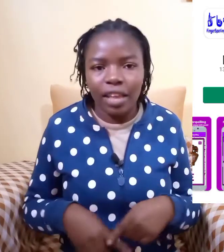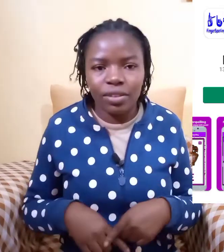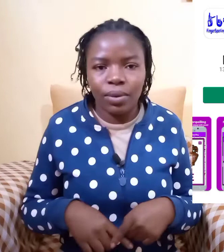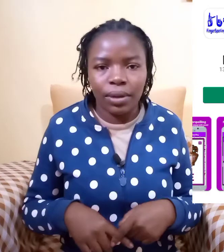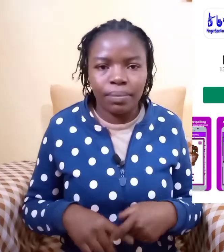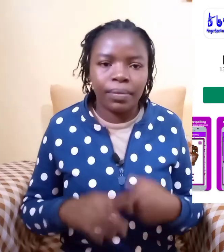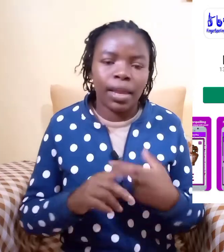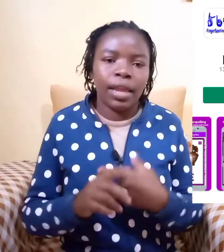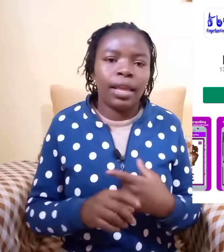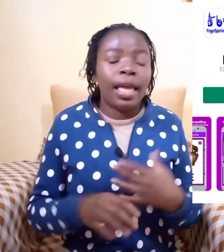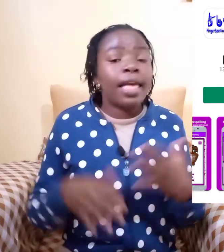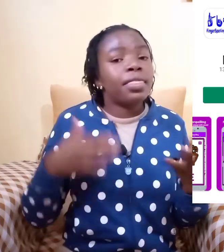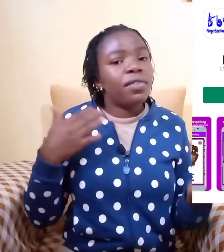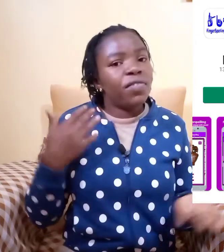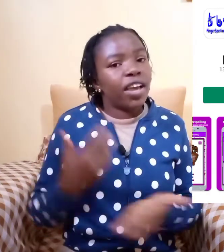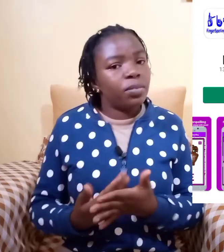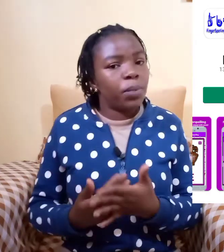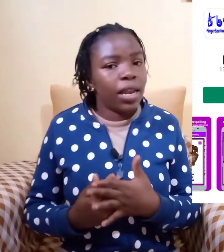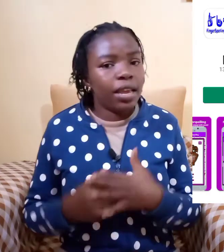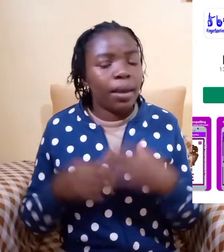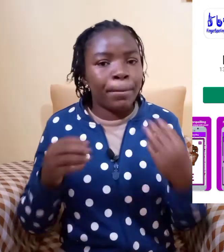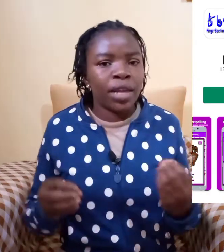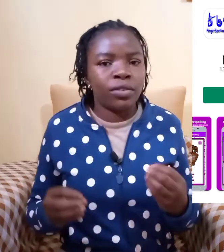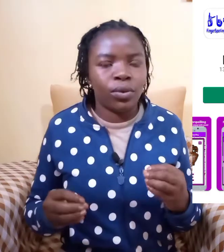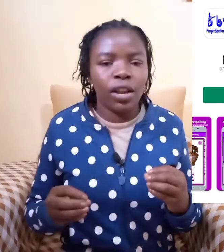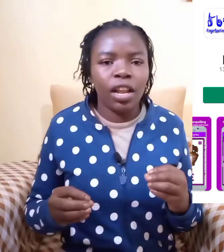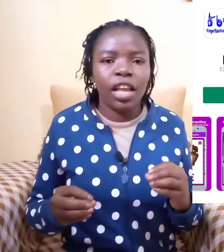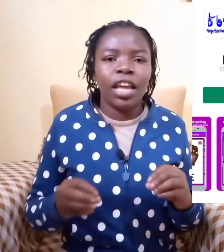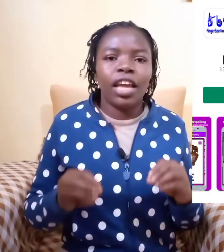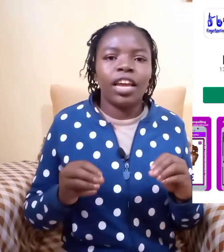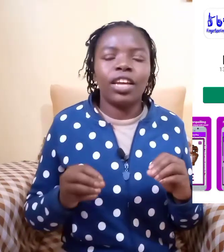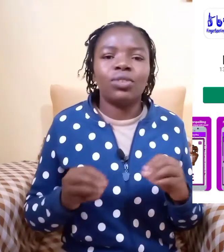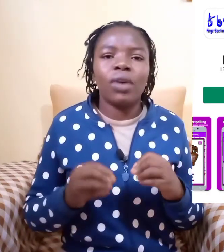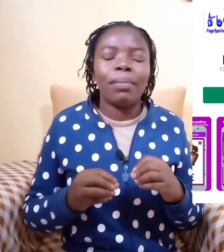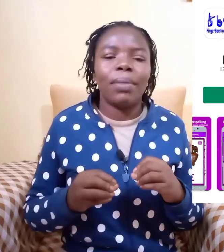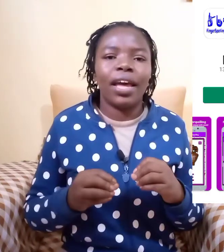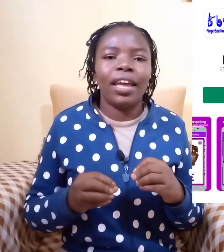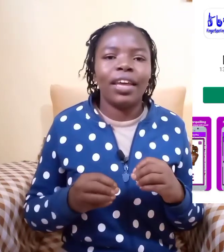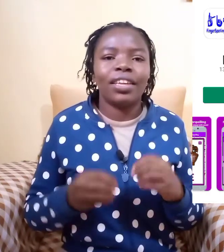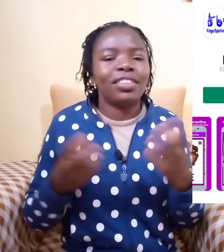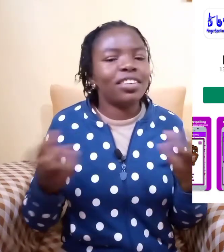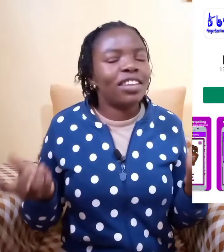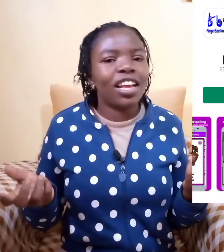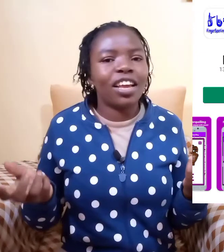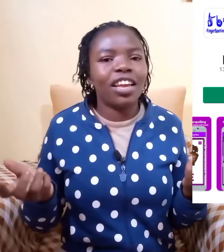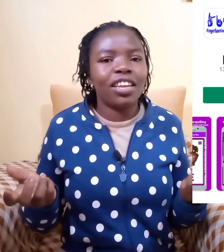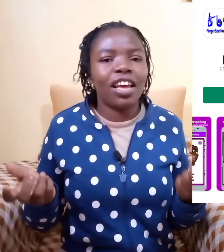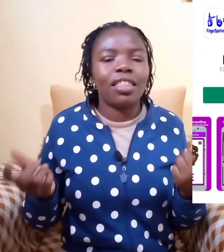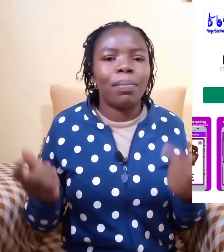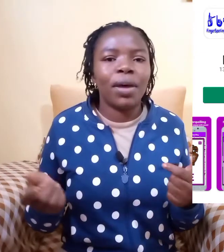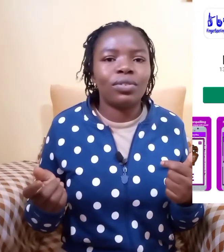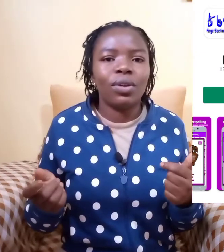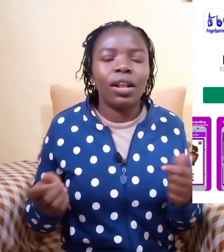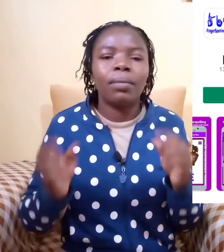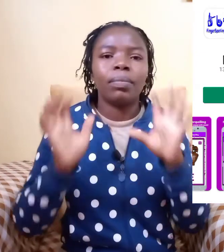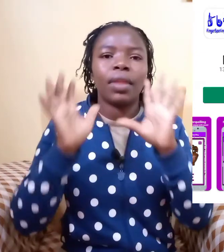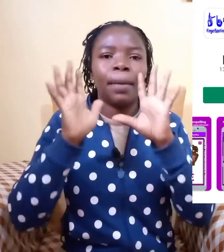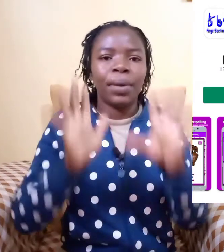last one the fingerspelling puzzle is whereby just like any other puzzle a